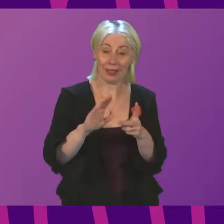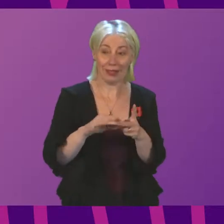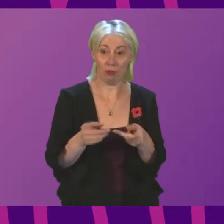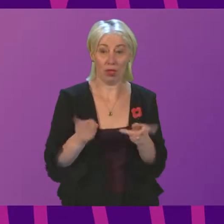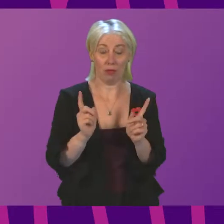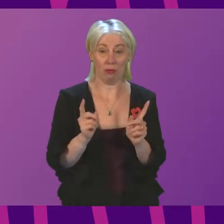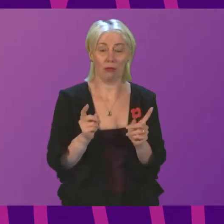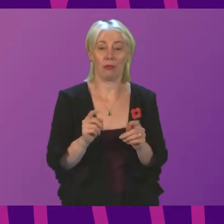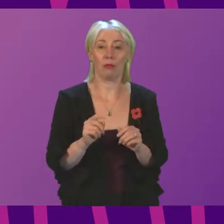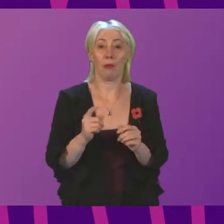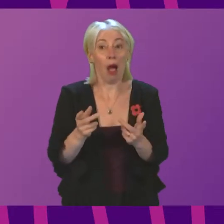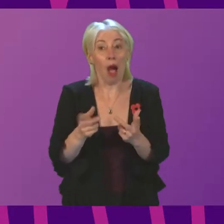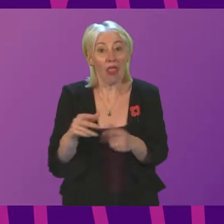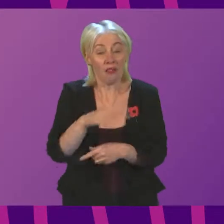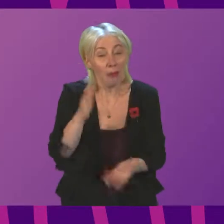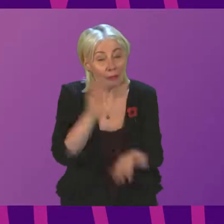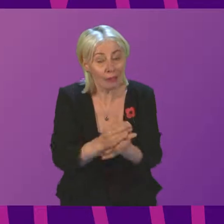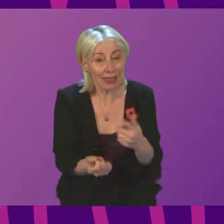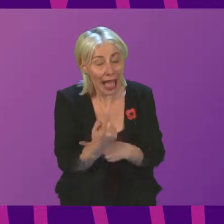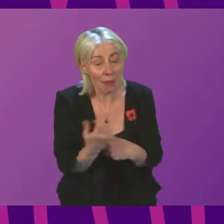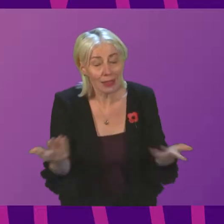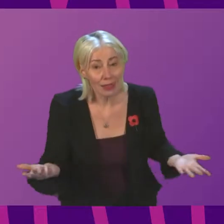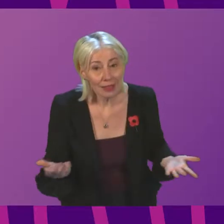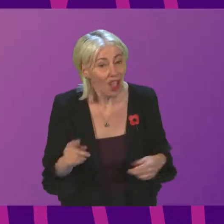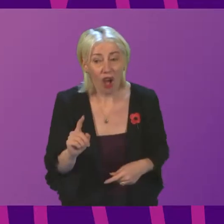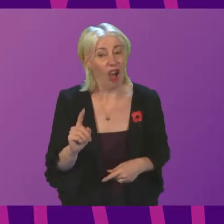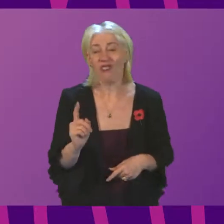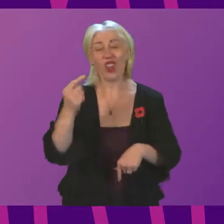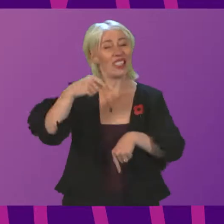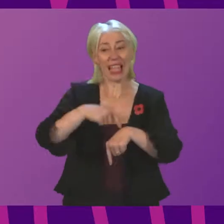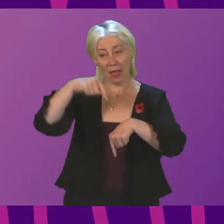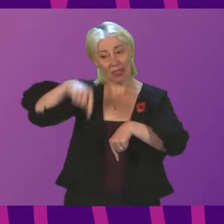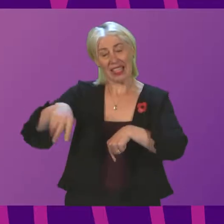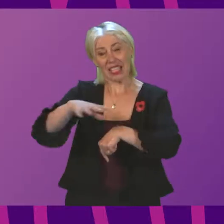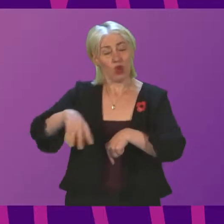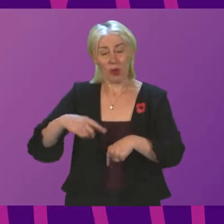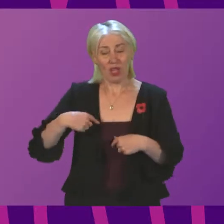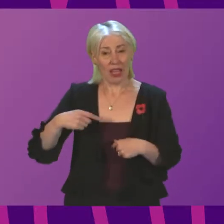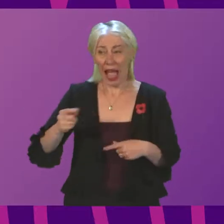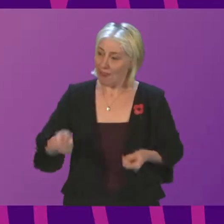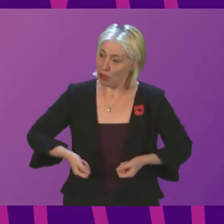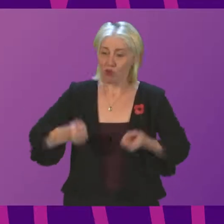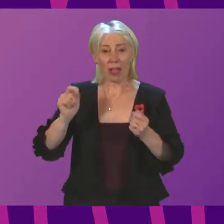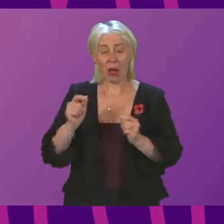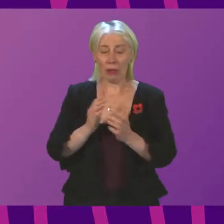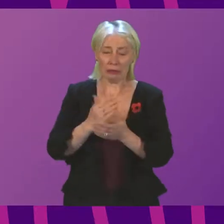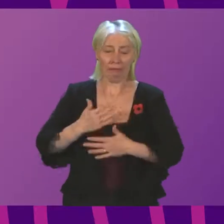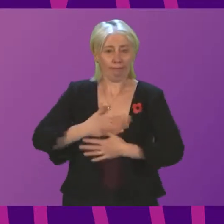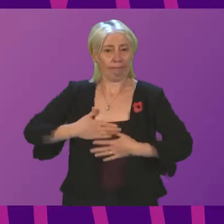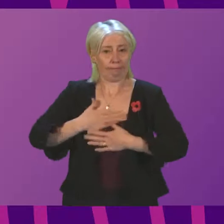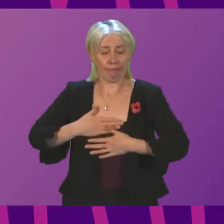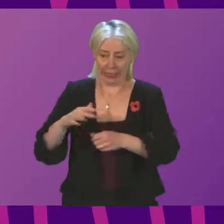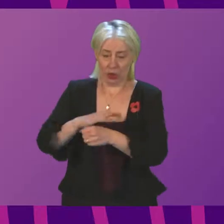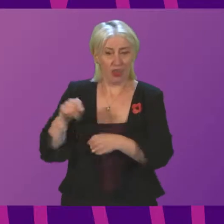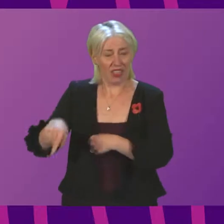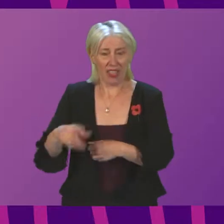families are having that experience because this is not the first time in this chamber that I have raised a distressing case like Richard Brown's. We